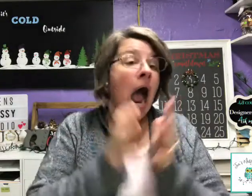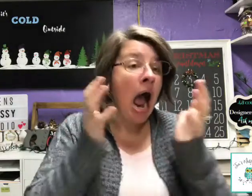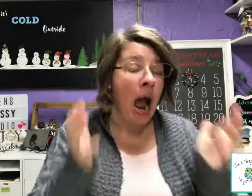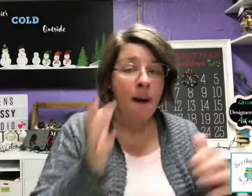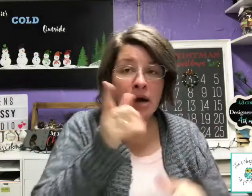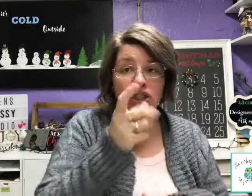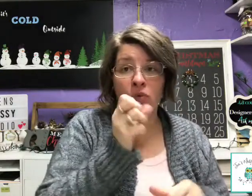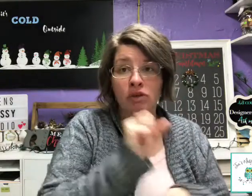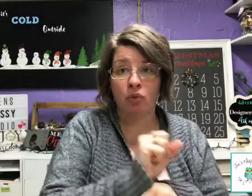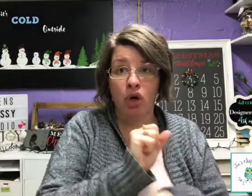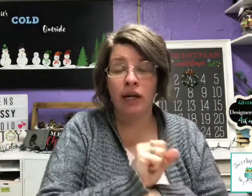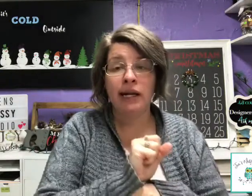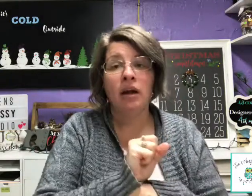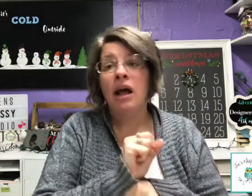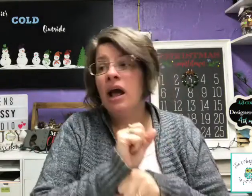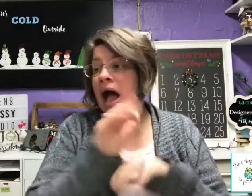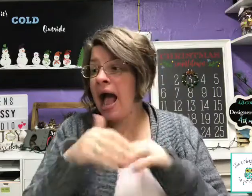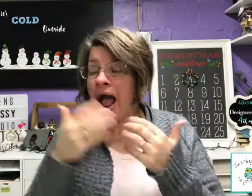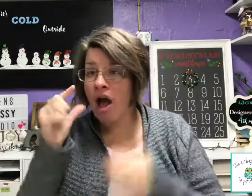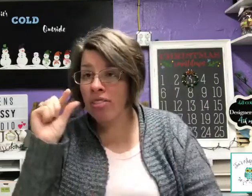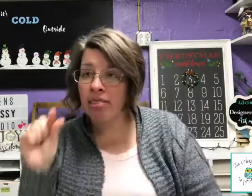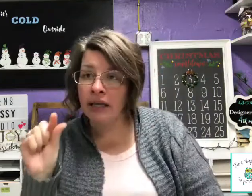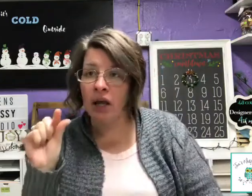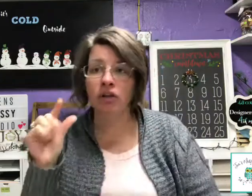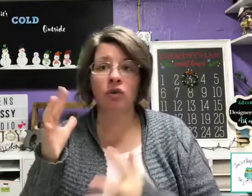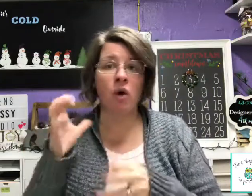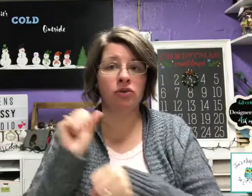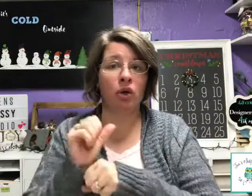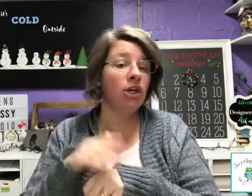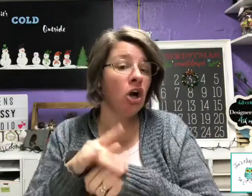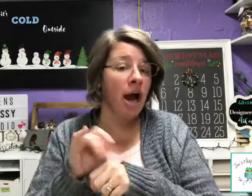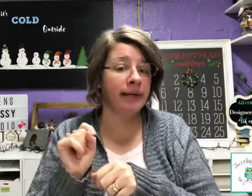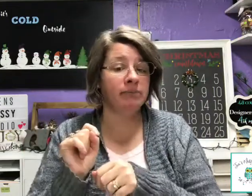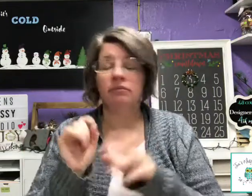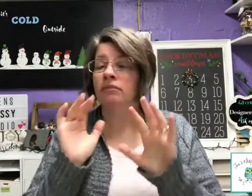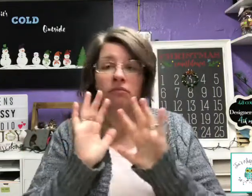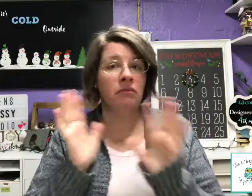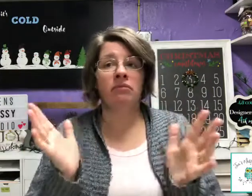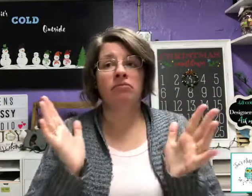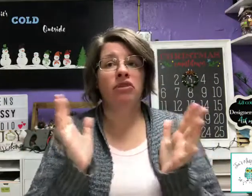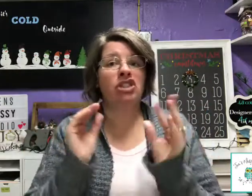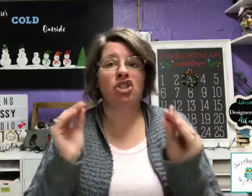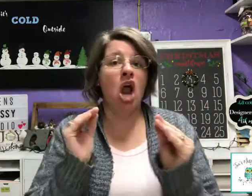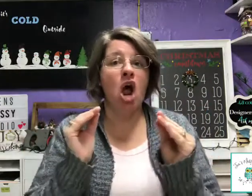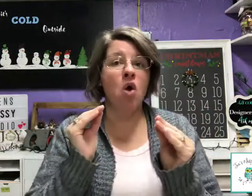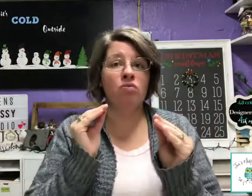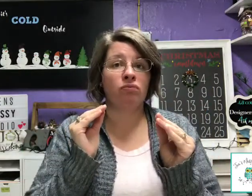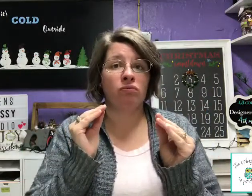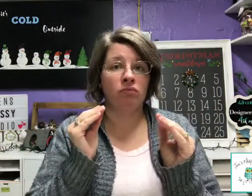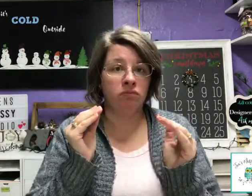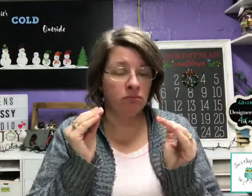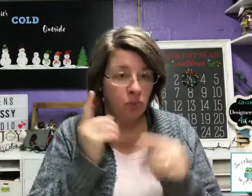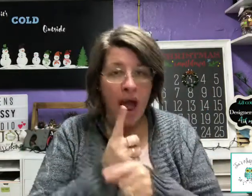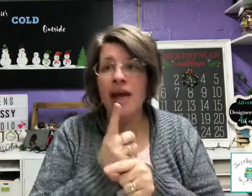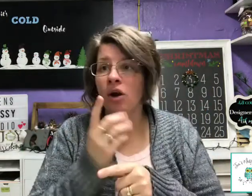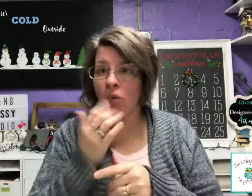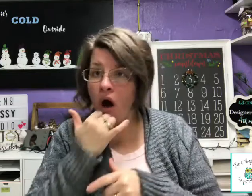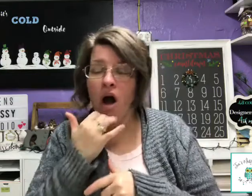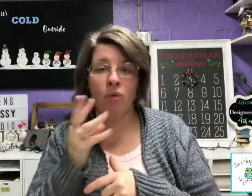how much you want to work in, how long you want to work in life. You know, write the wall,